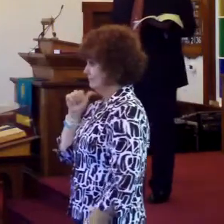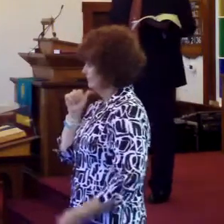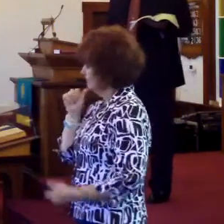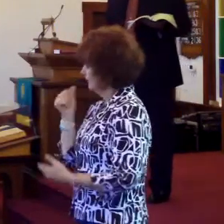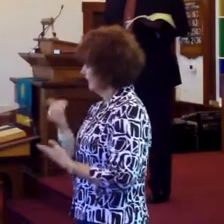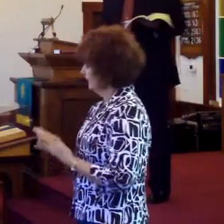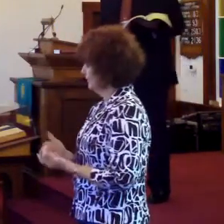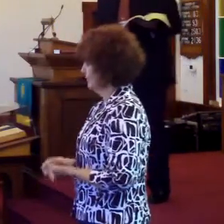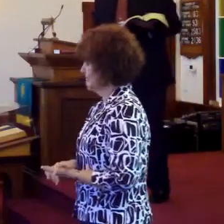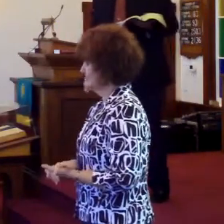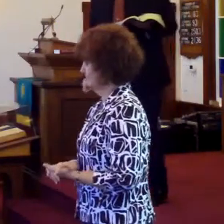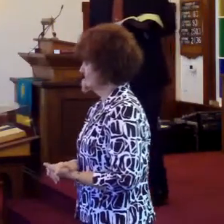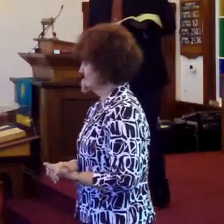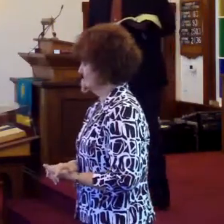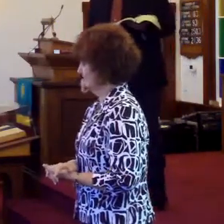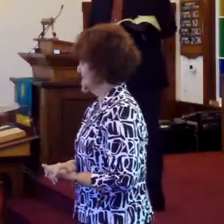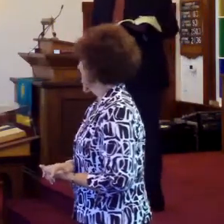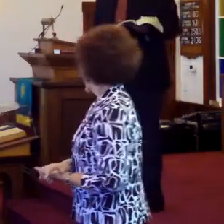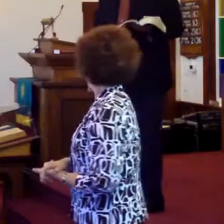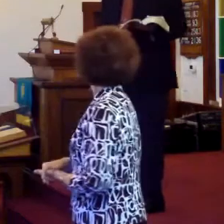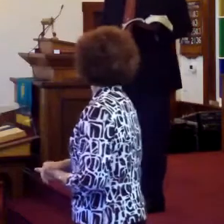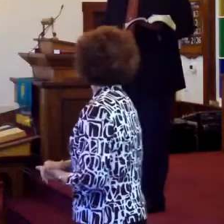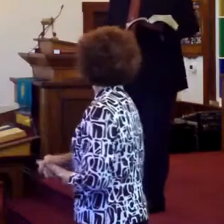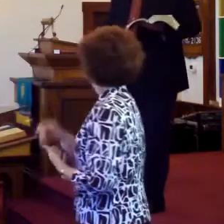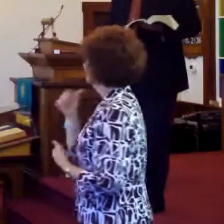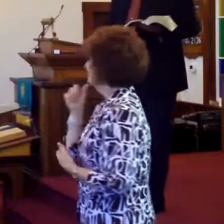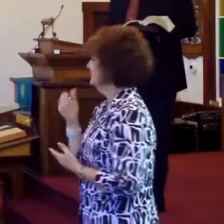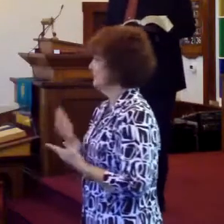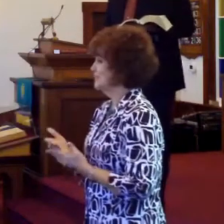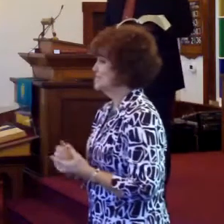Not good. Not good.